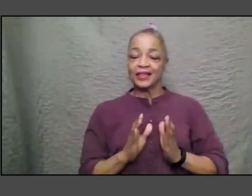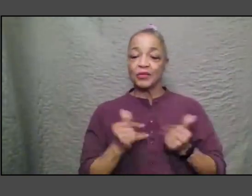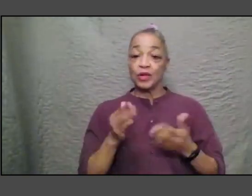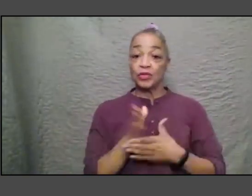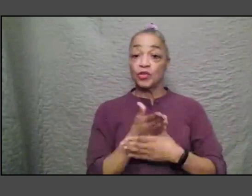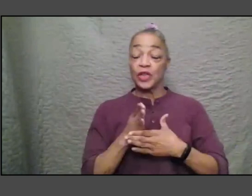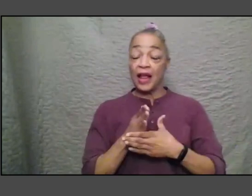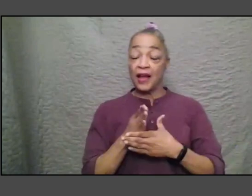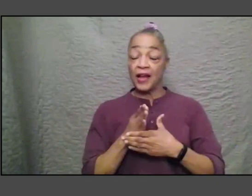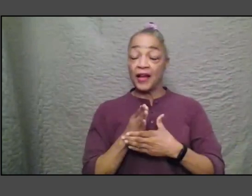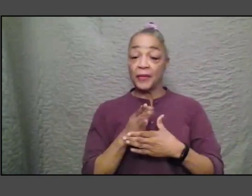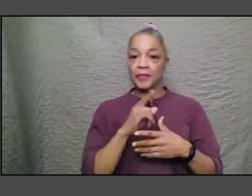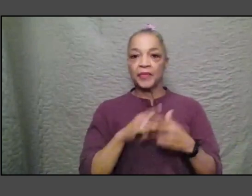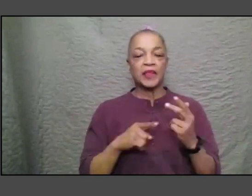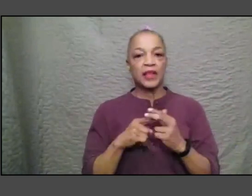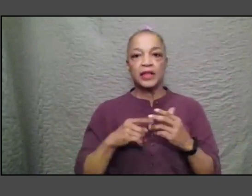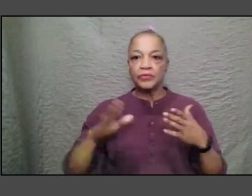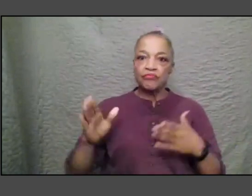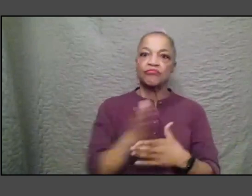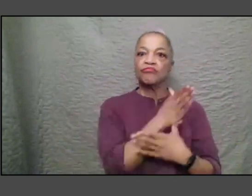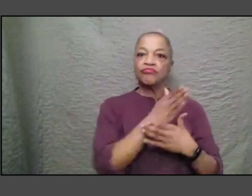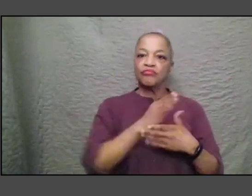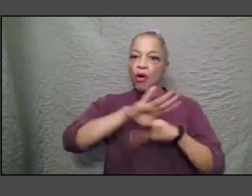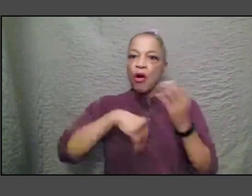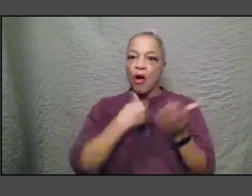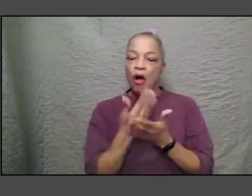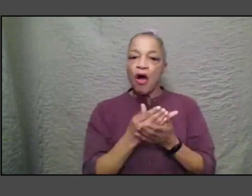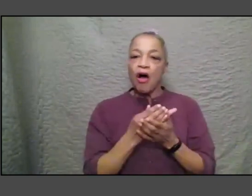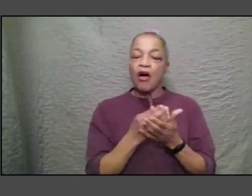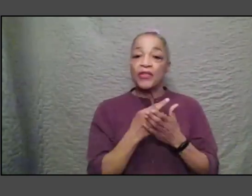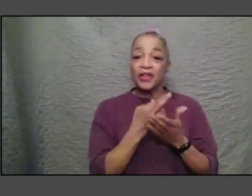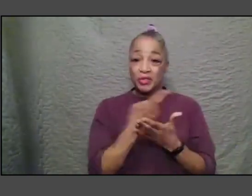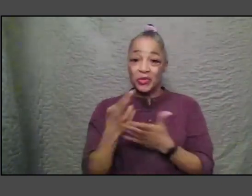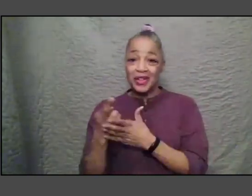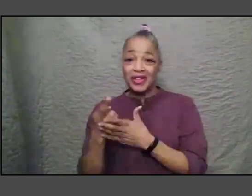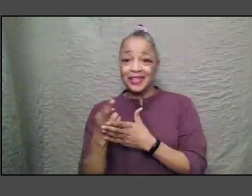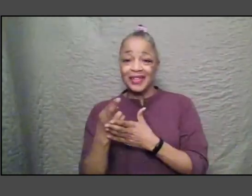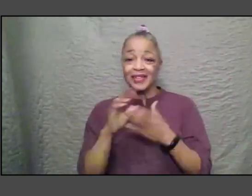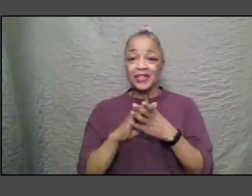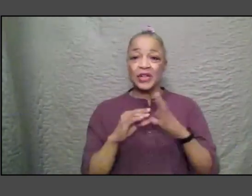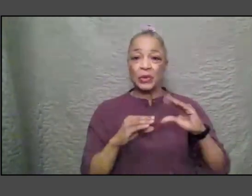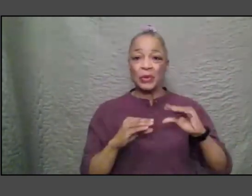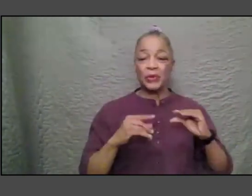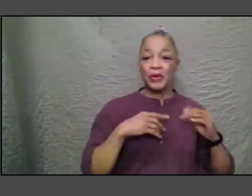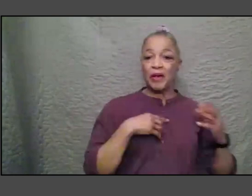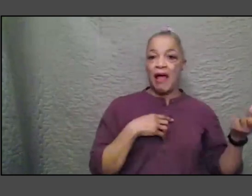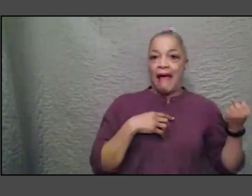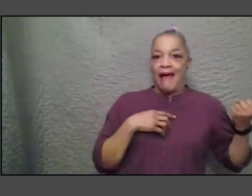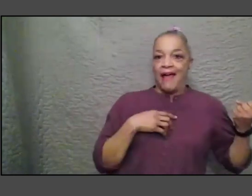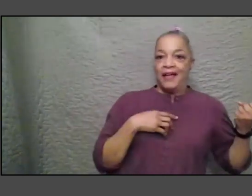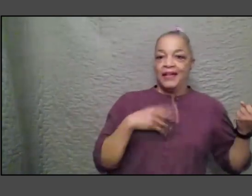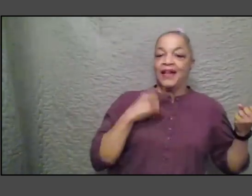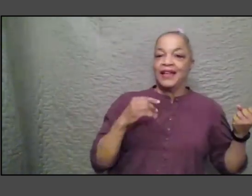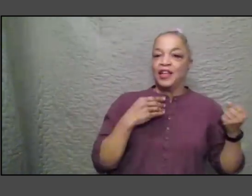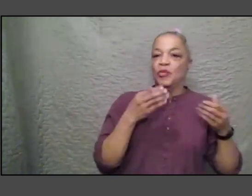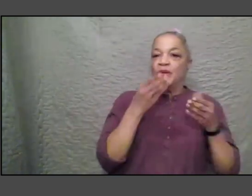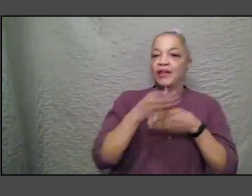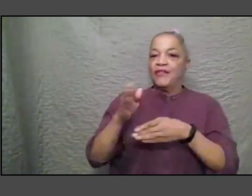resources are disproportionately held and need to be redistributed with a quickness period